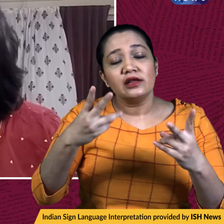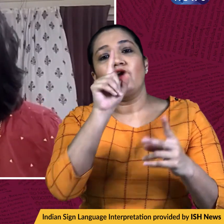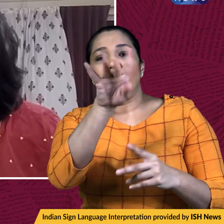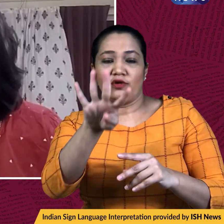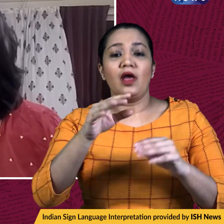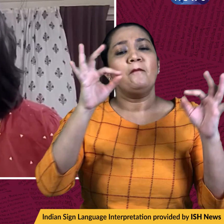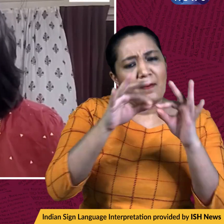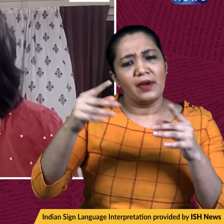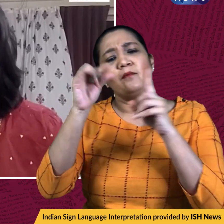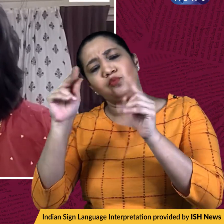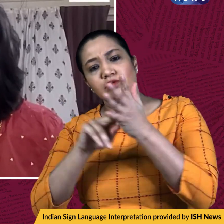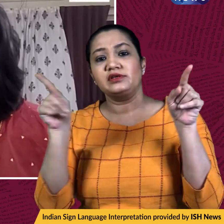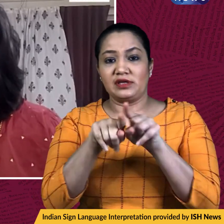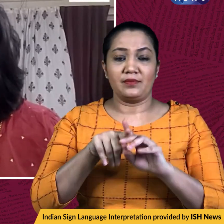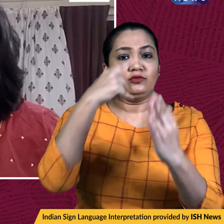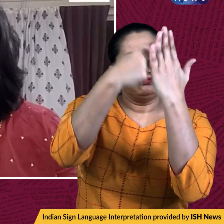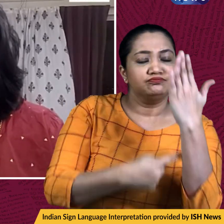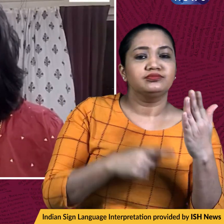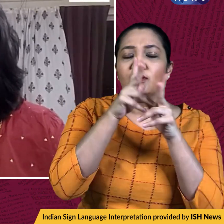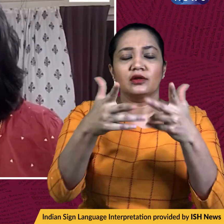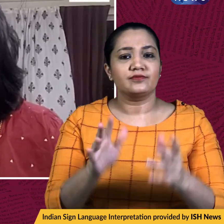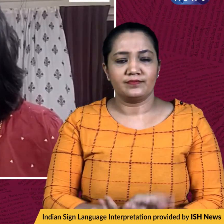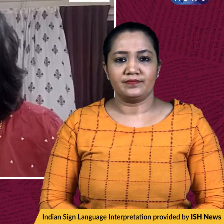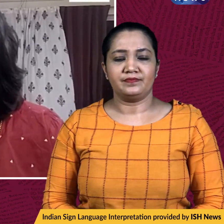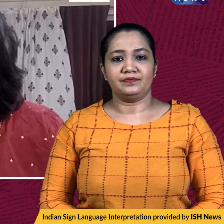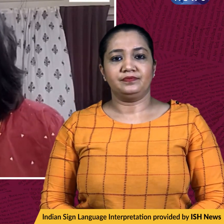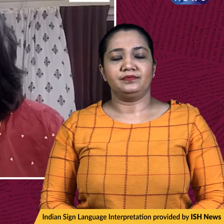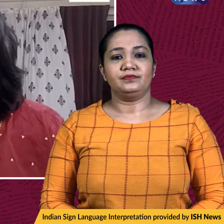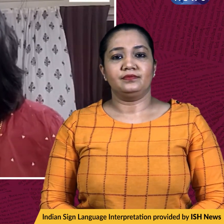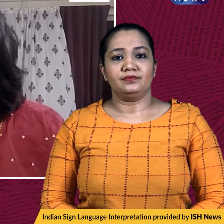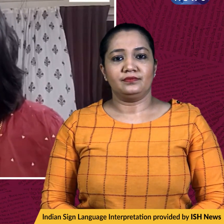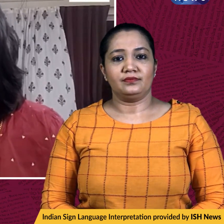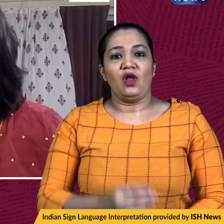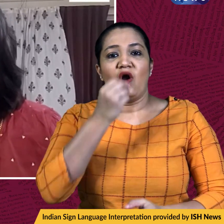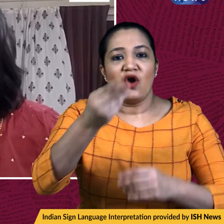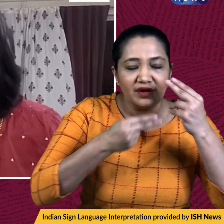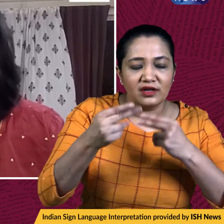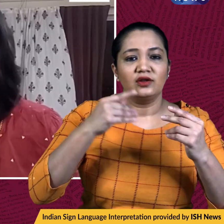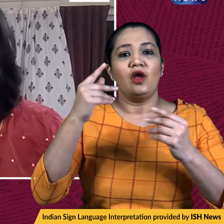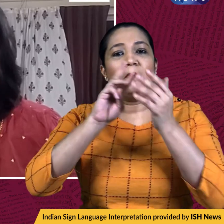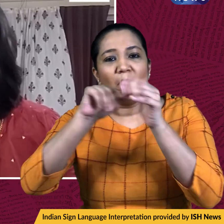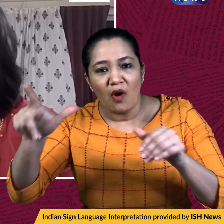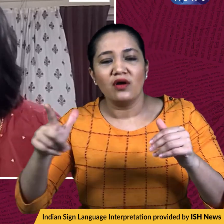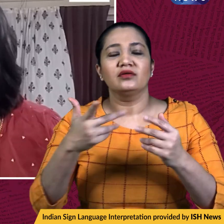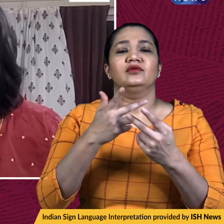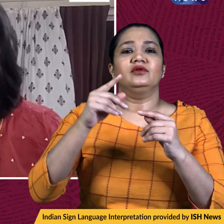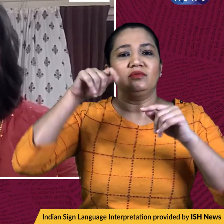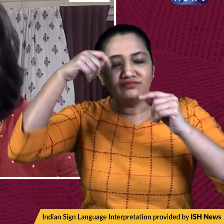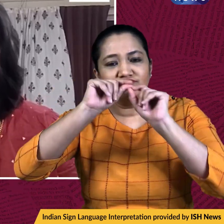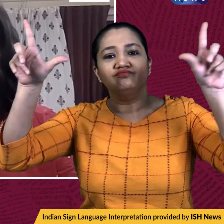Mumbai. These are the guidelines. I'm going to read out them for you. Restaurants, shopping complexes, cinema halls and